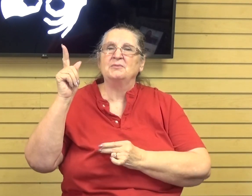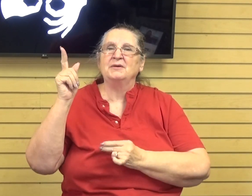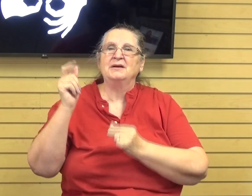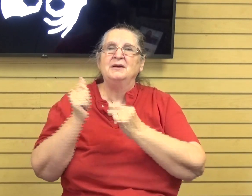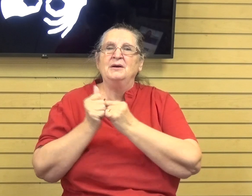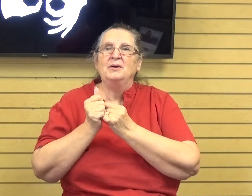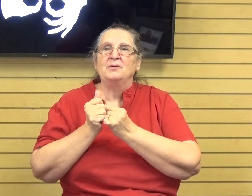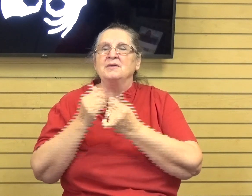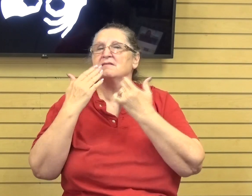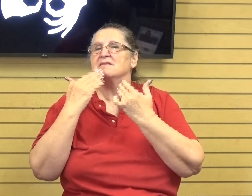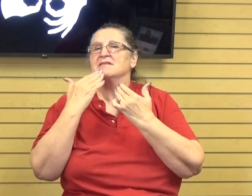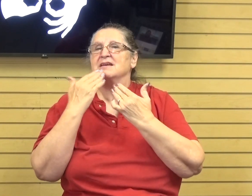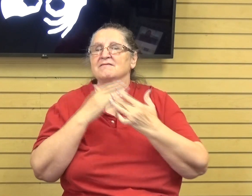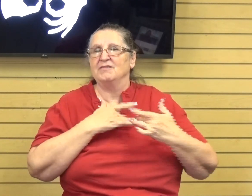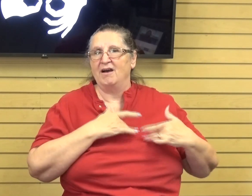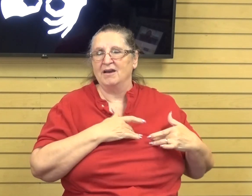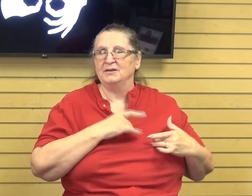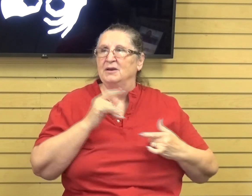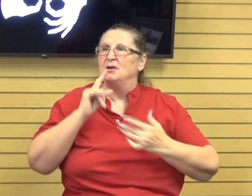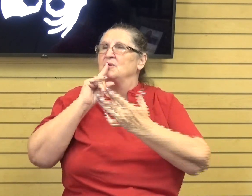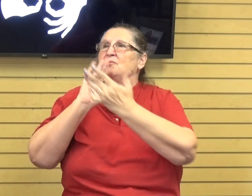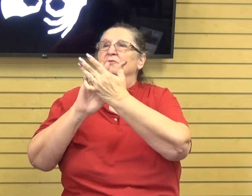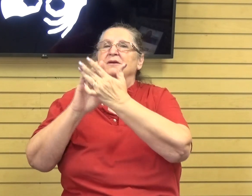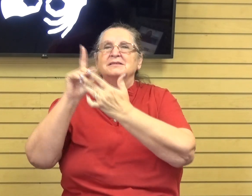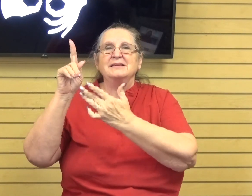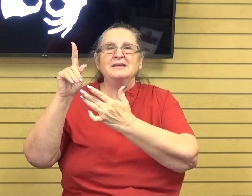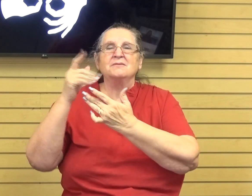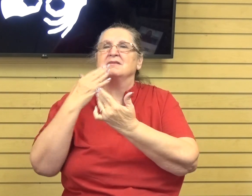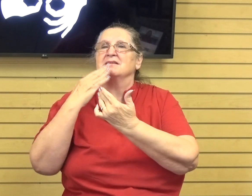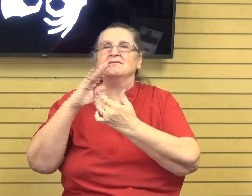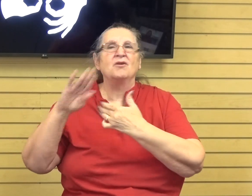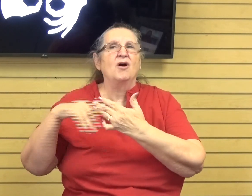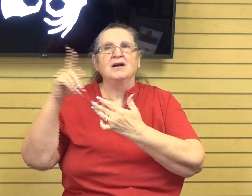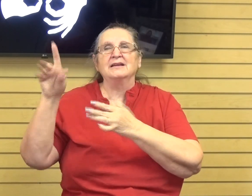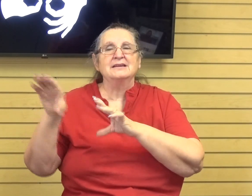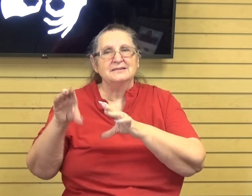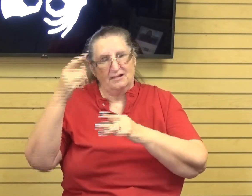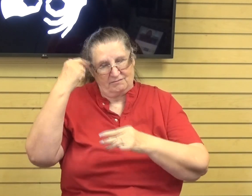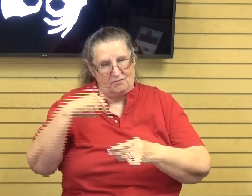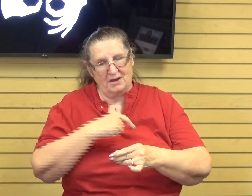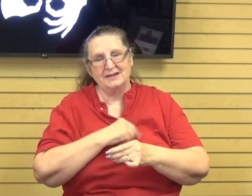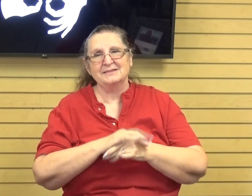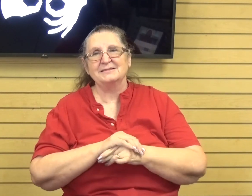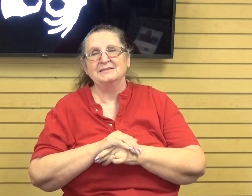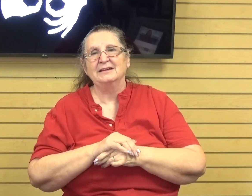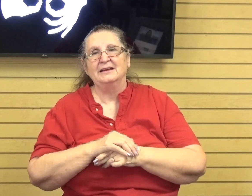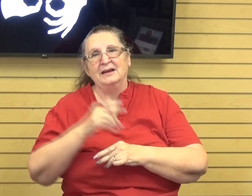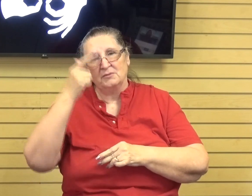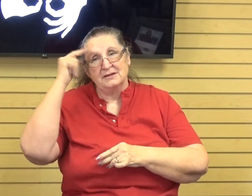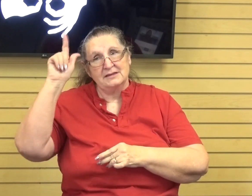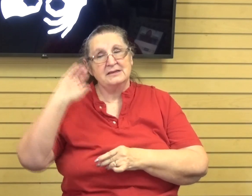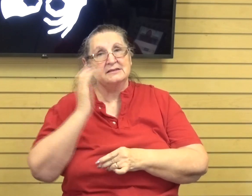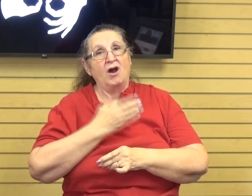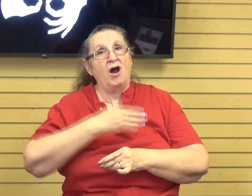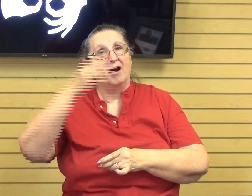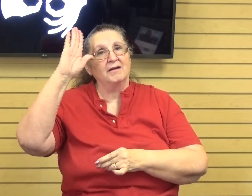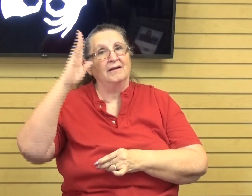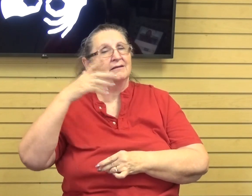thankful heart and praising Him and thanking Him for all He's done for us because He is our God. He's such an amazing God.